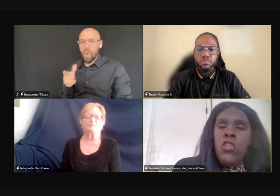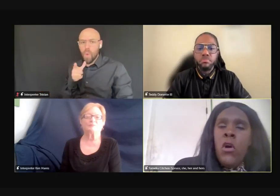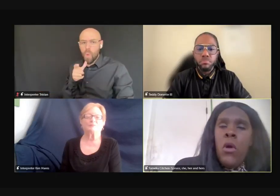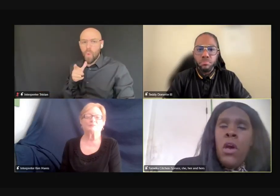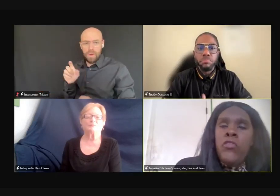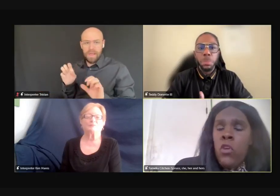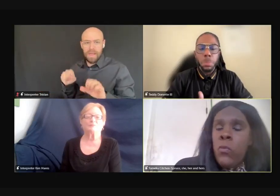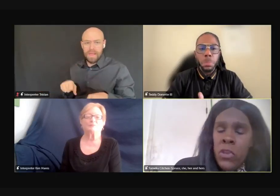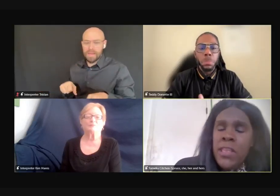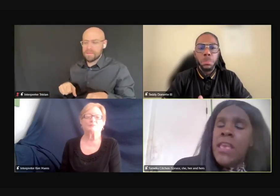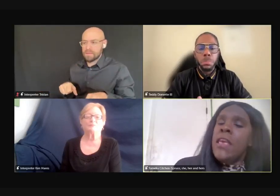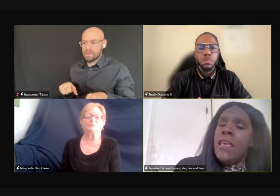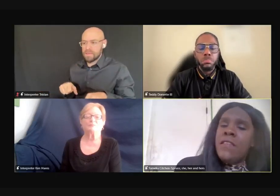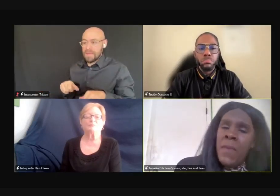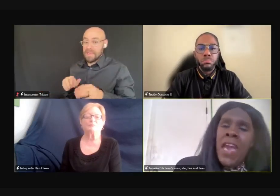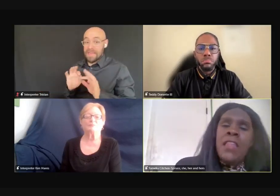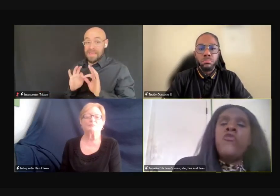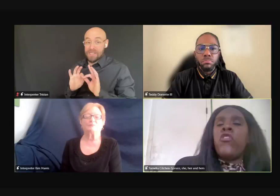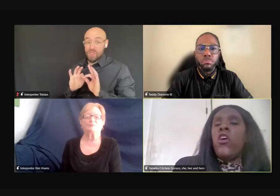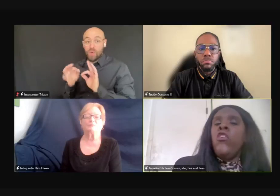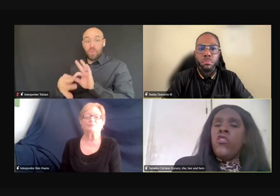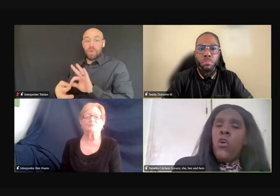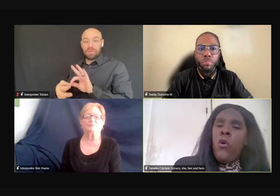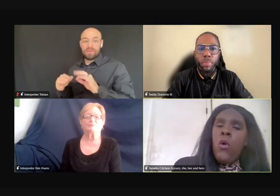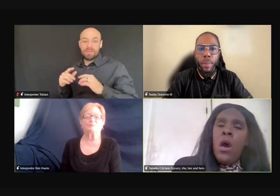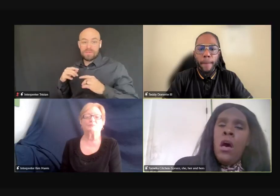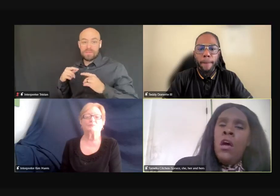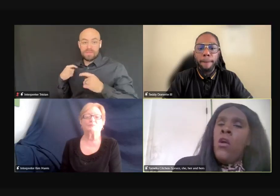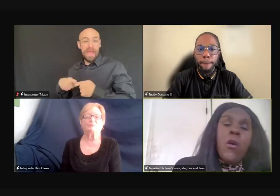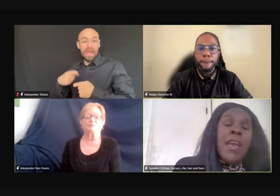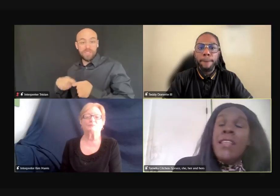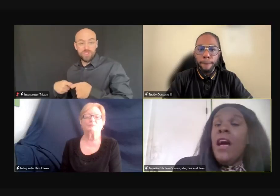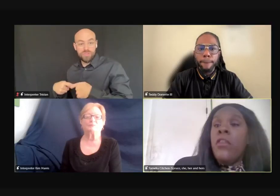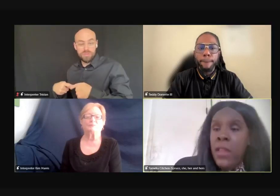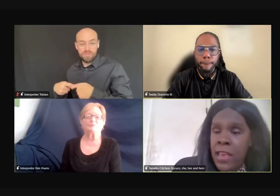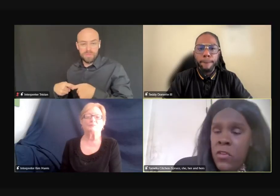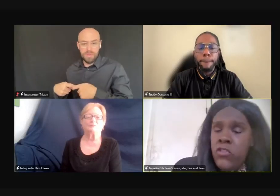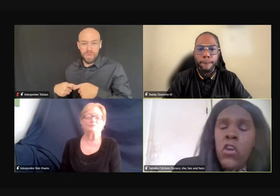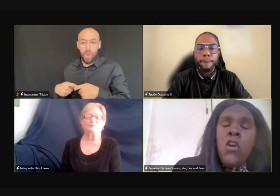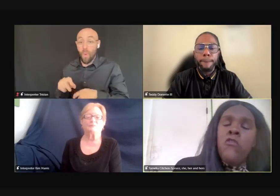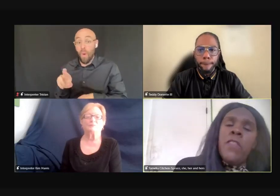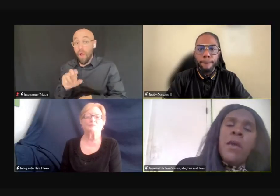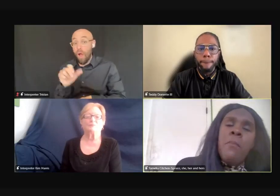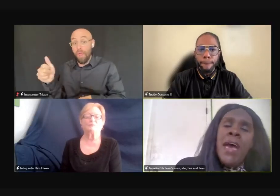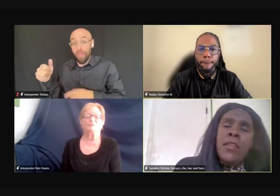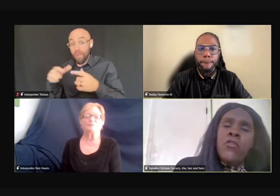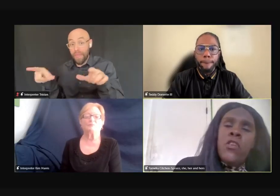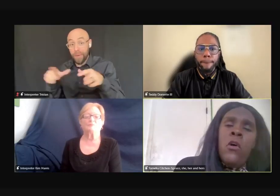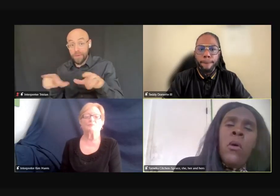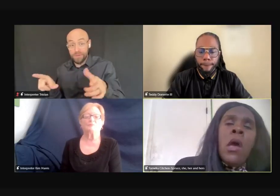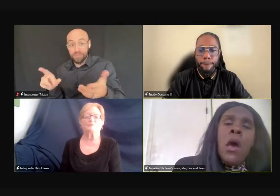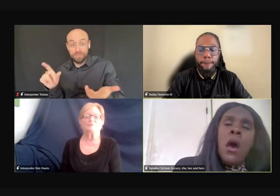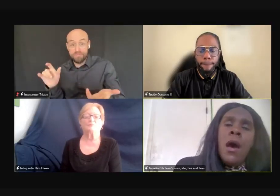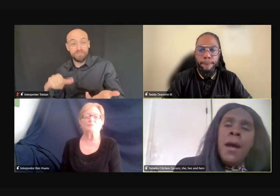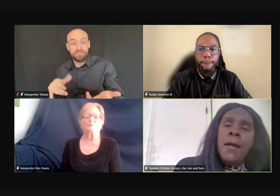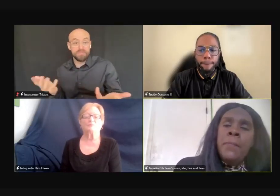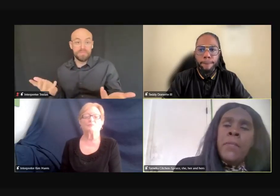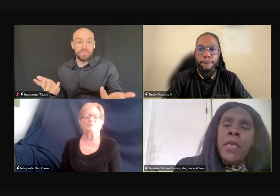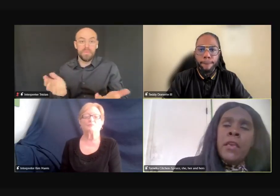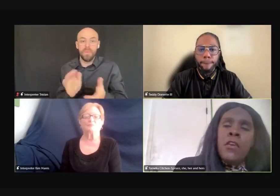you know, interpret his Spanish, so, or any other language for that matter. So,